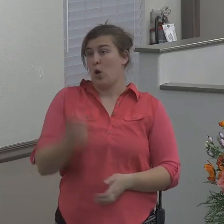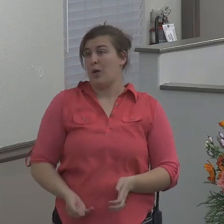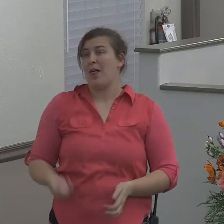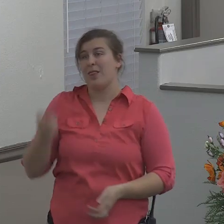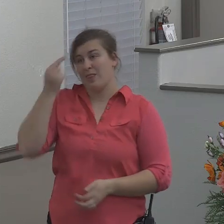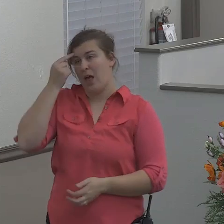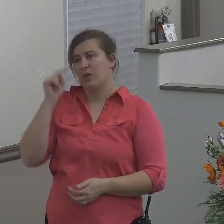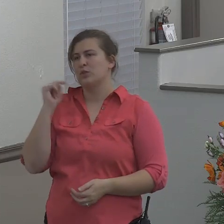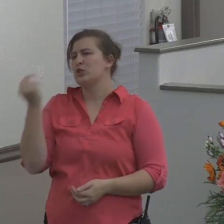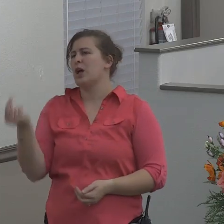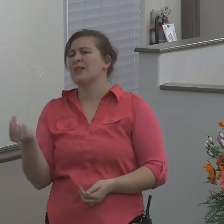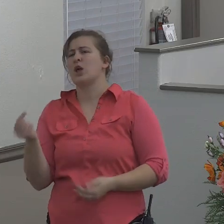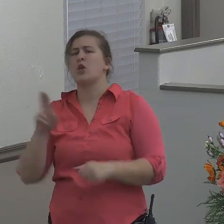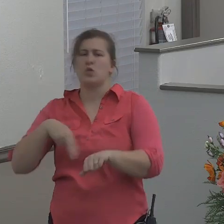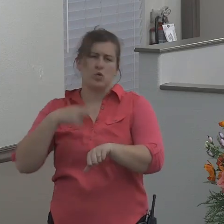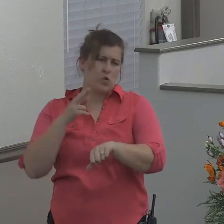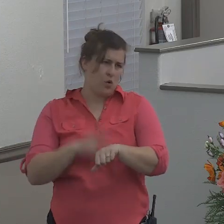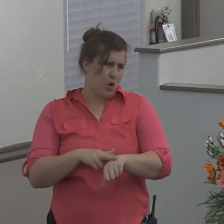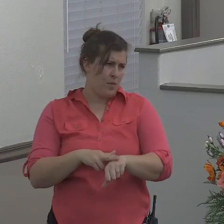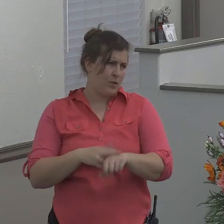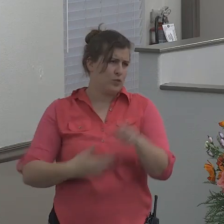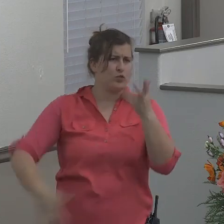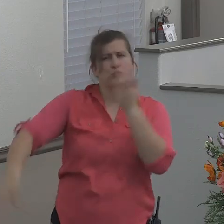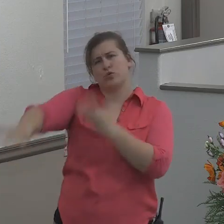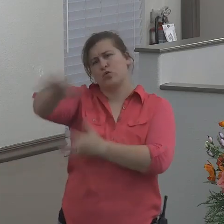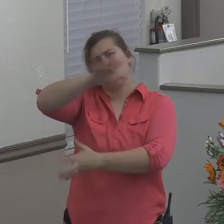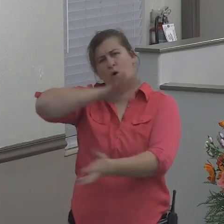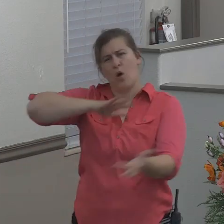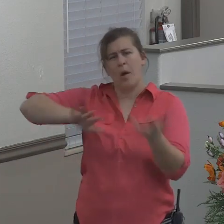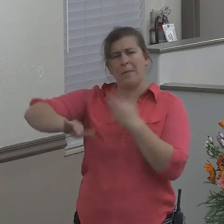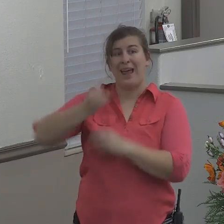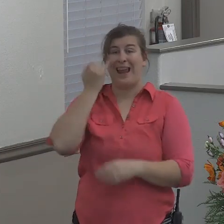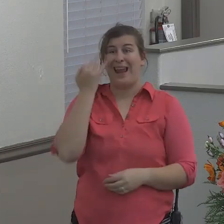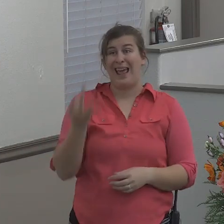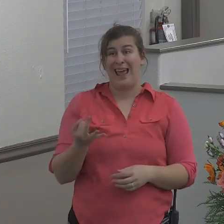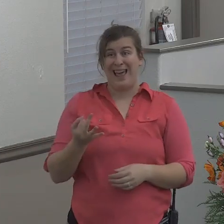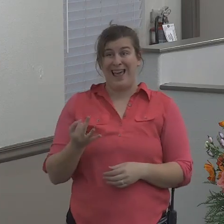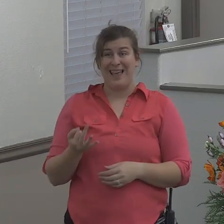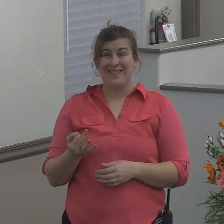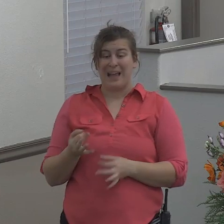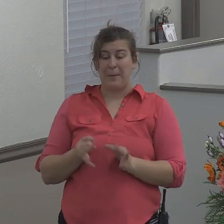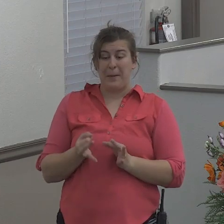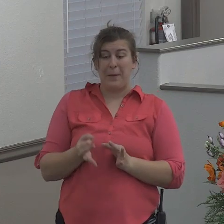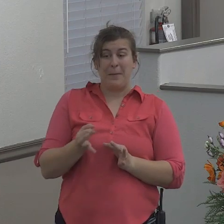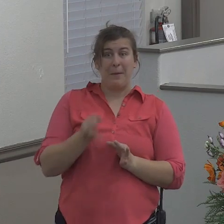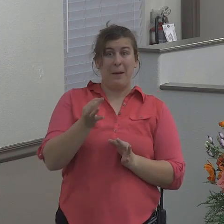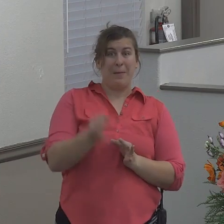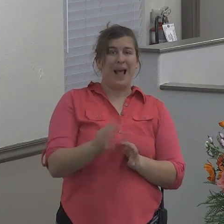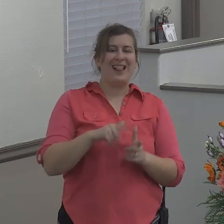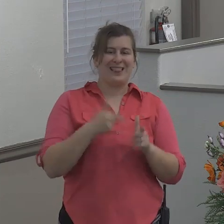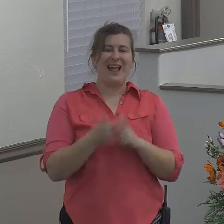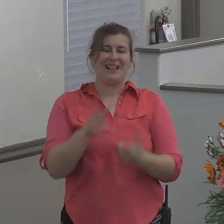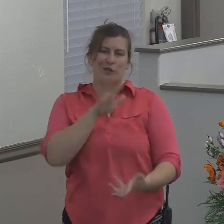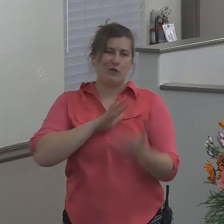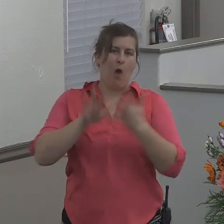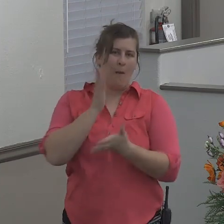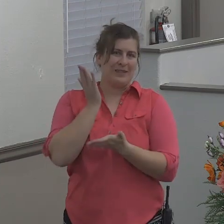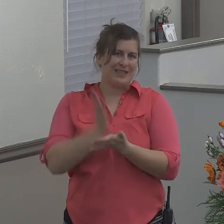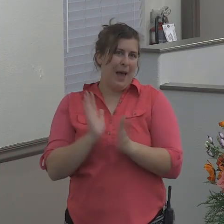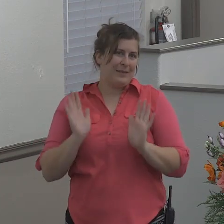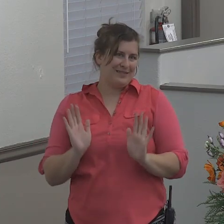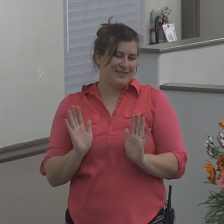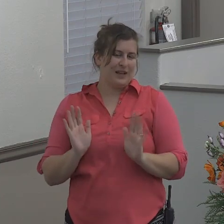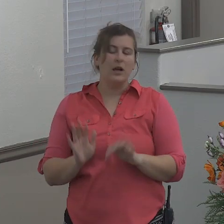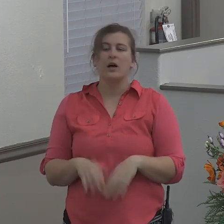storm. And if he made it take longer, then the storm would stop. Maybe he thought because the mariners